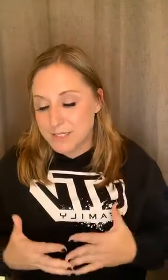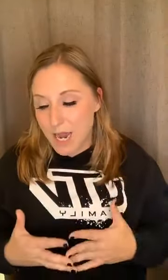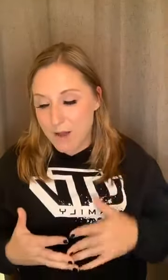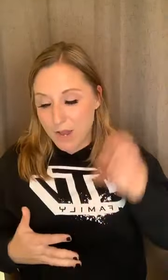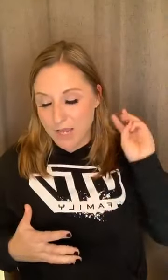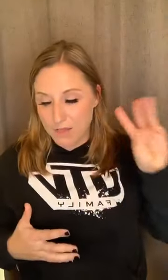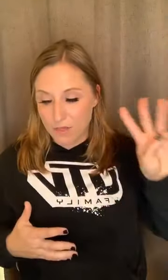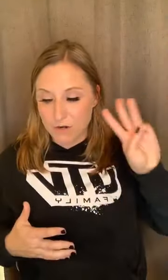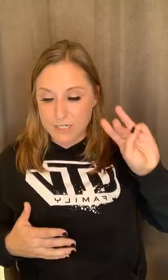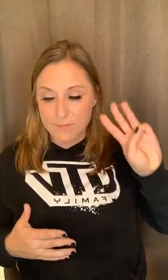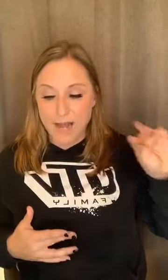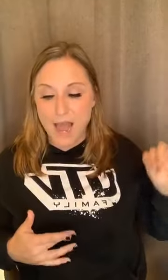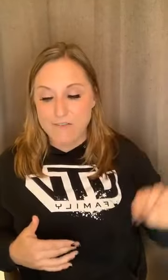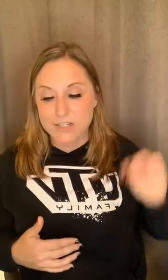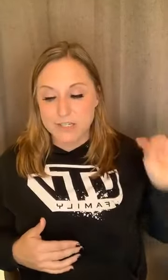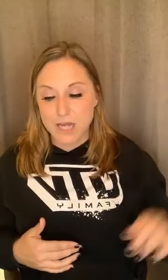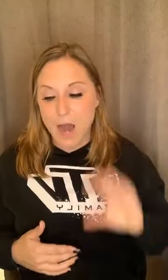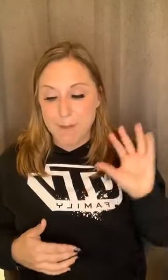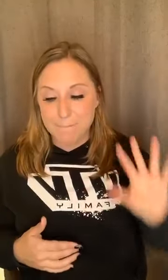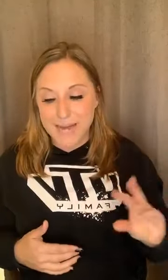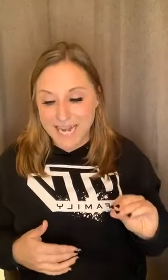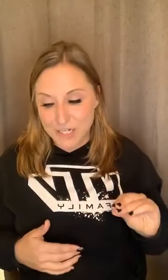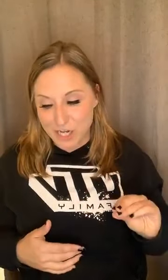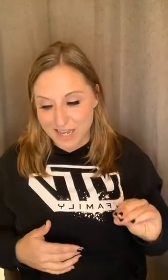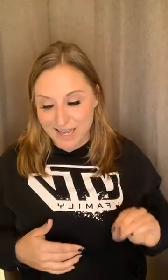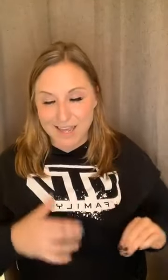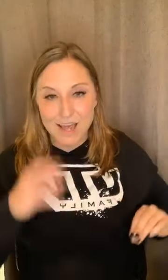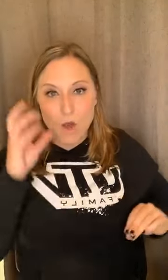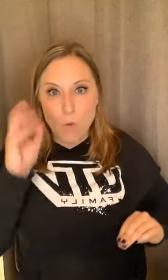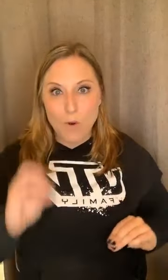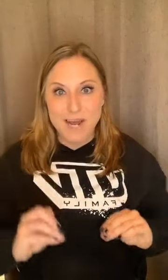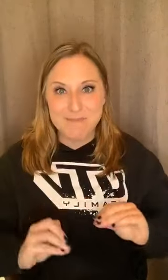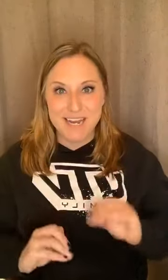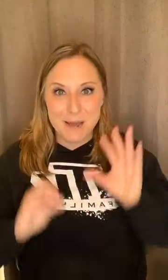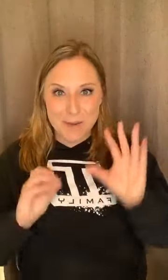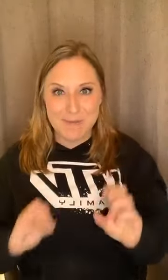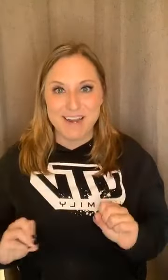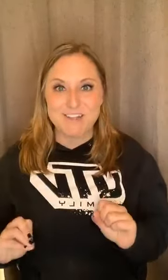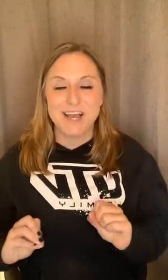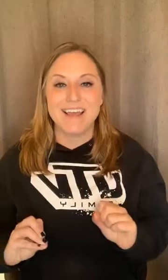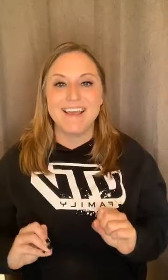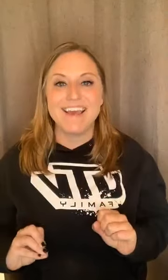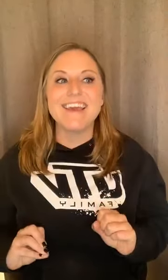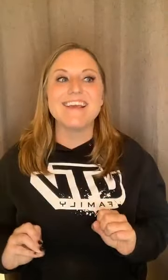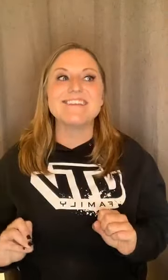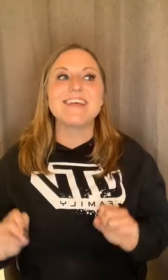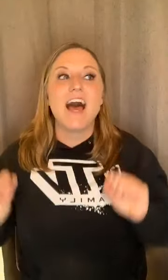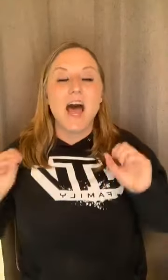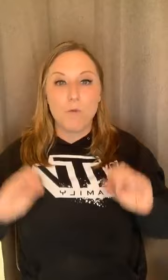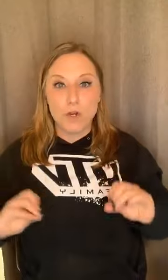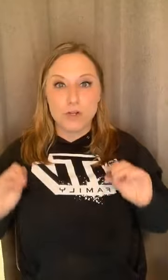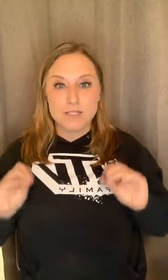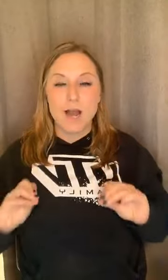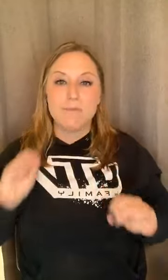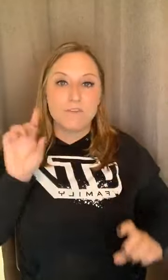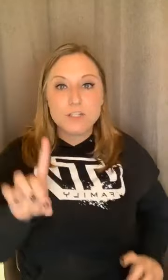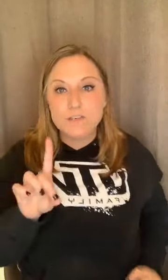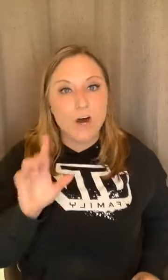stop. Okay. The third tip that I have is stop body checking. What I mean by body checking is I want you to stop. First of all,